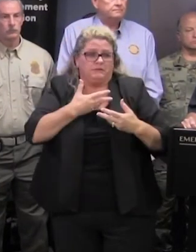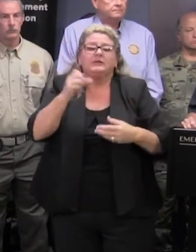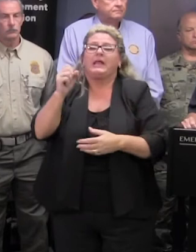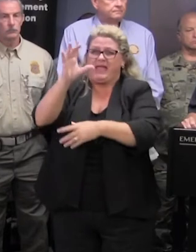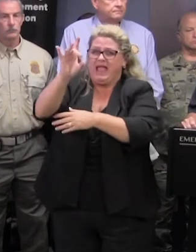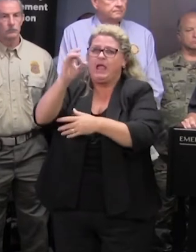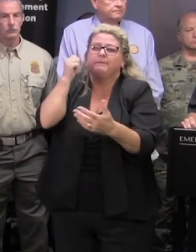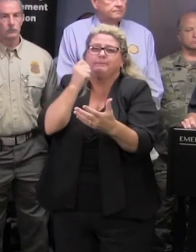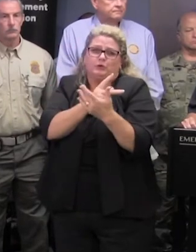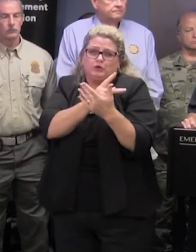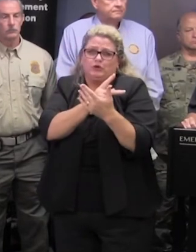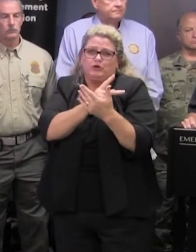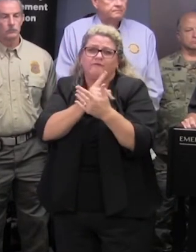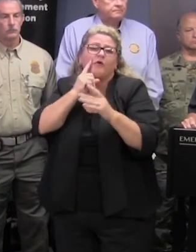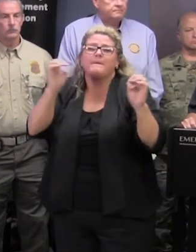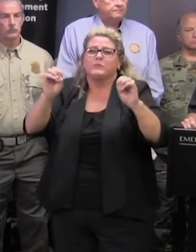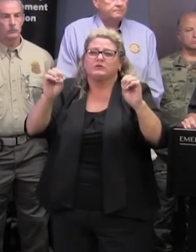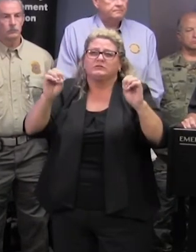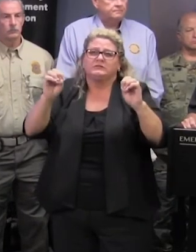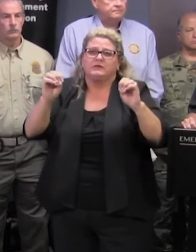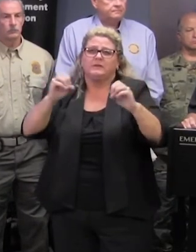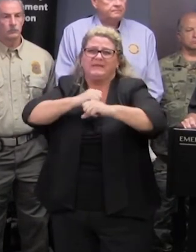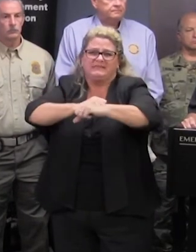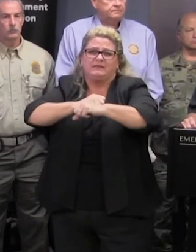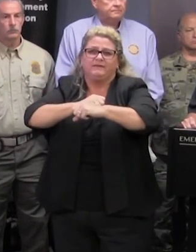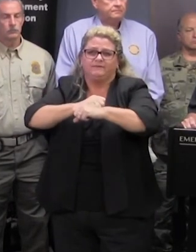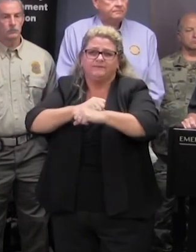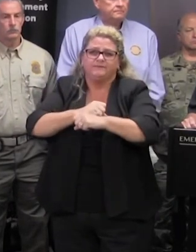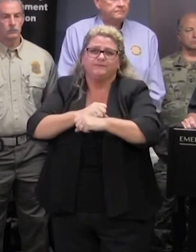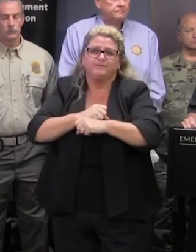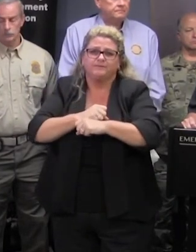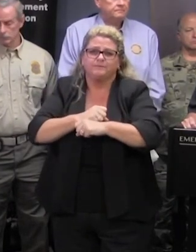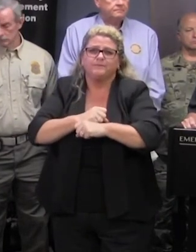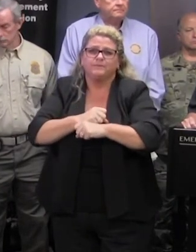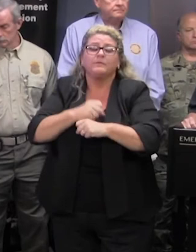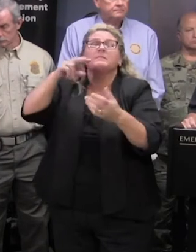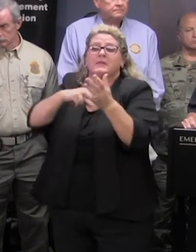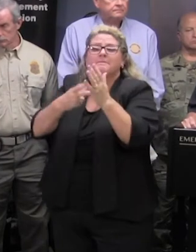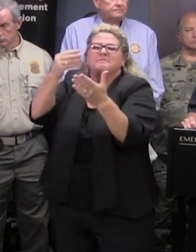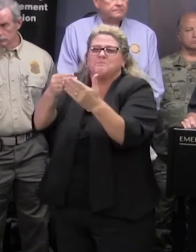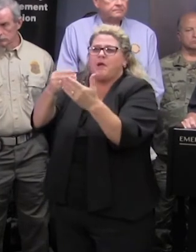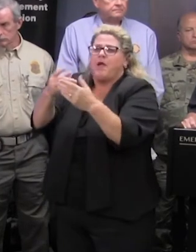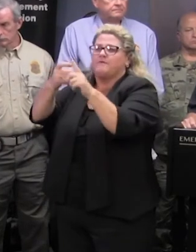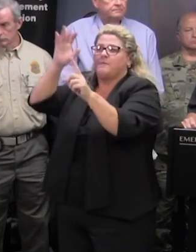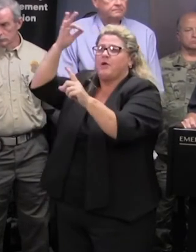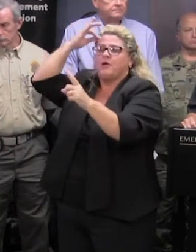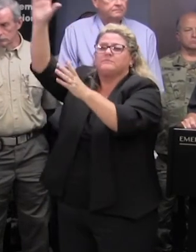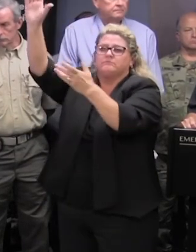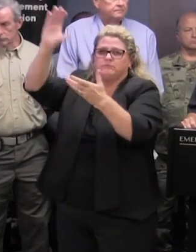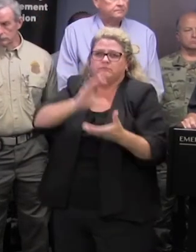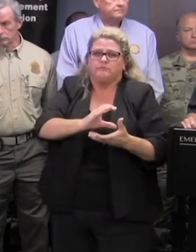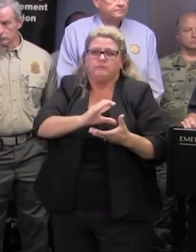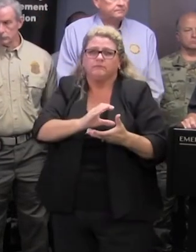approved for emergency protective measures and direct federal assistance that request